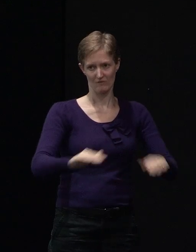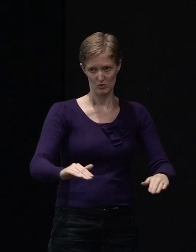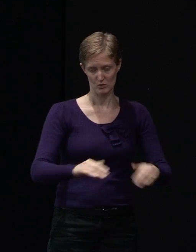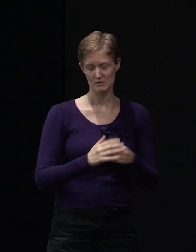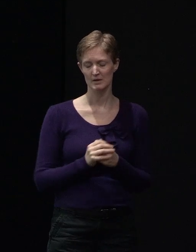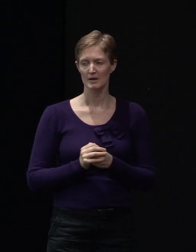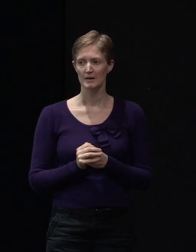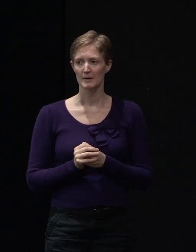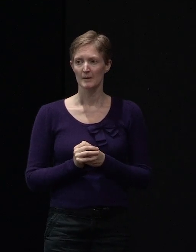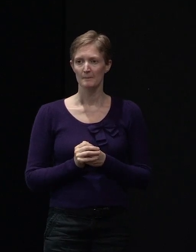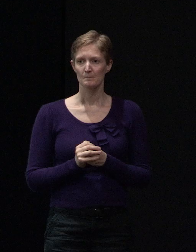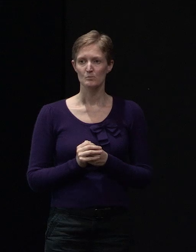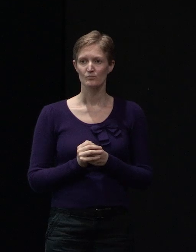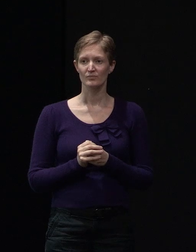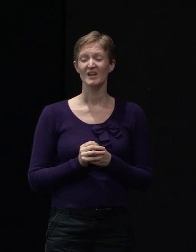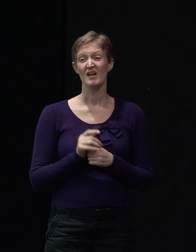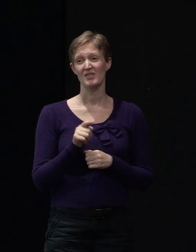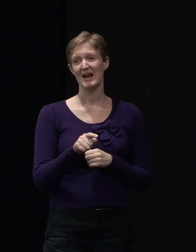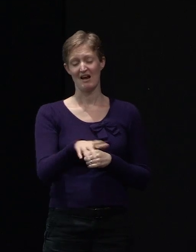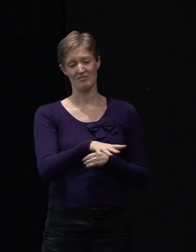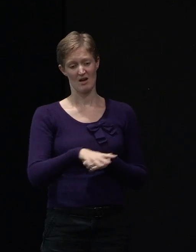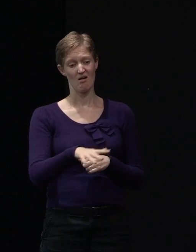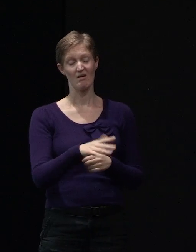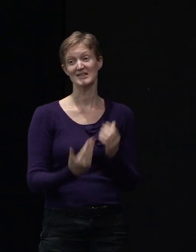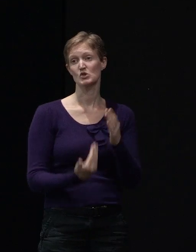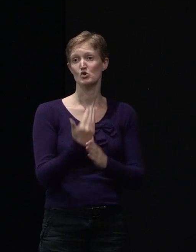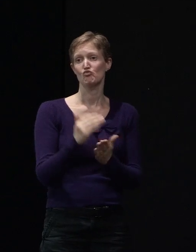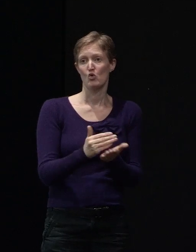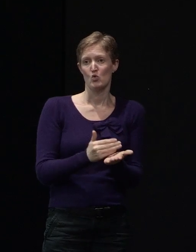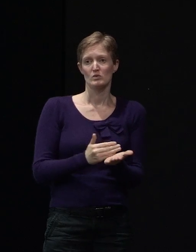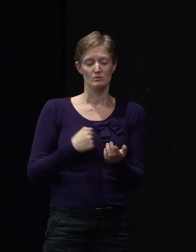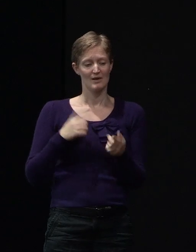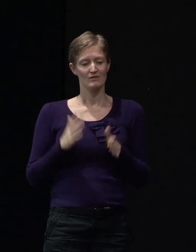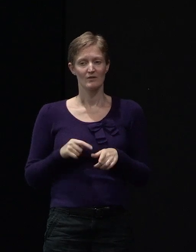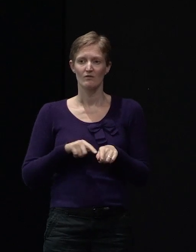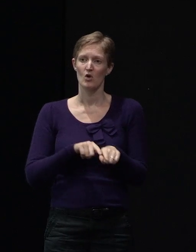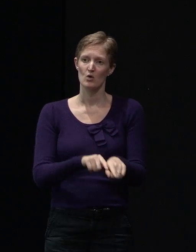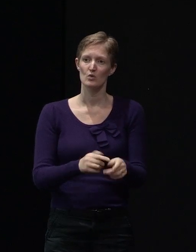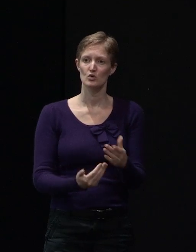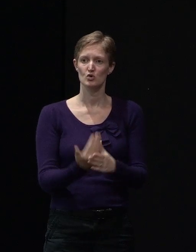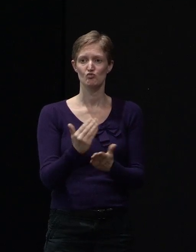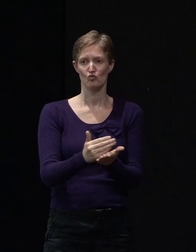people are having to work with new rules, and I appreciate what you're saying about existing use rights.